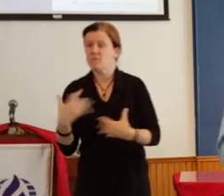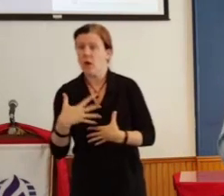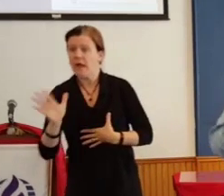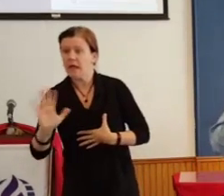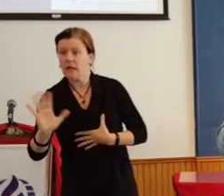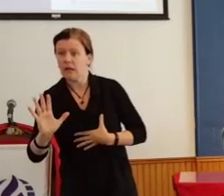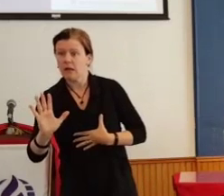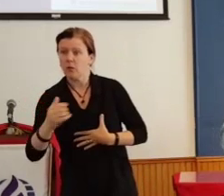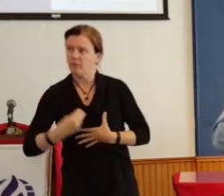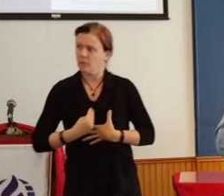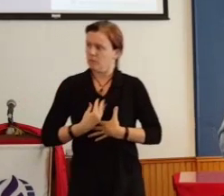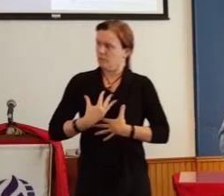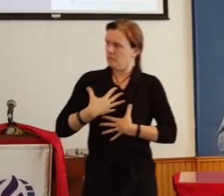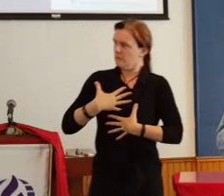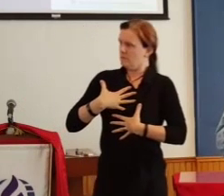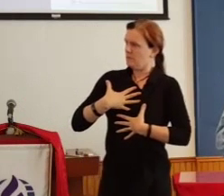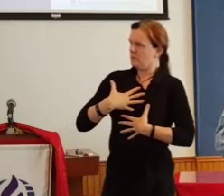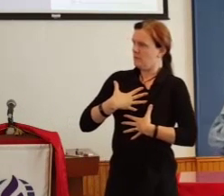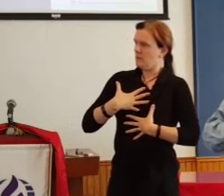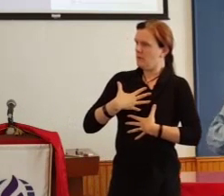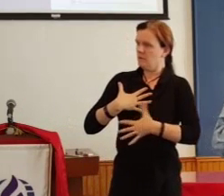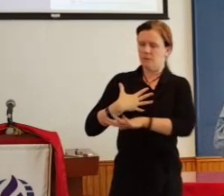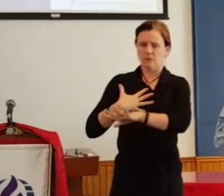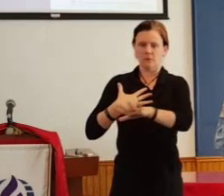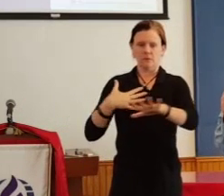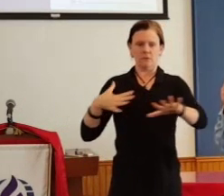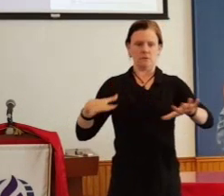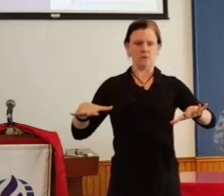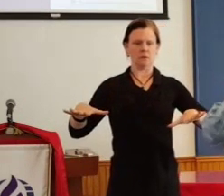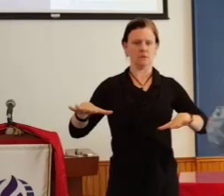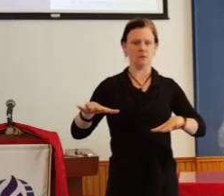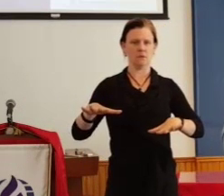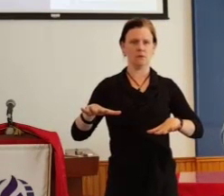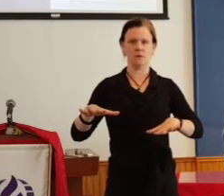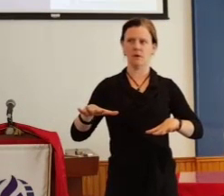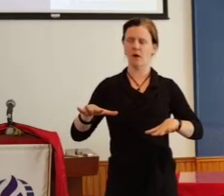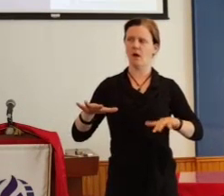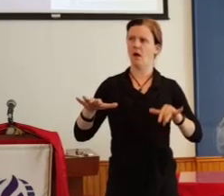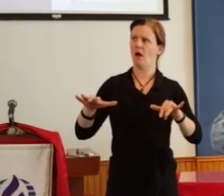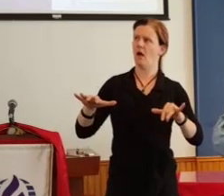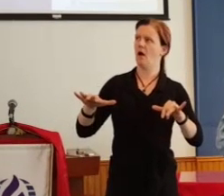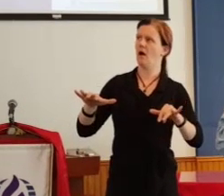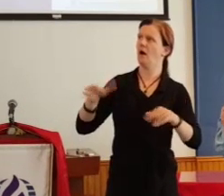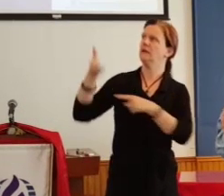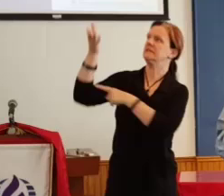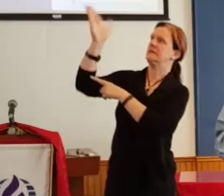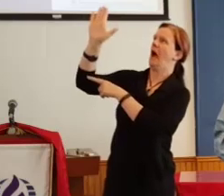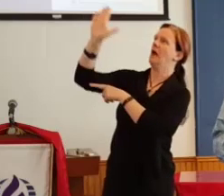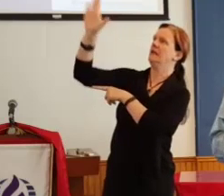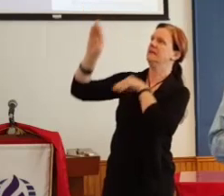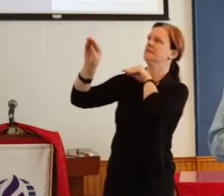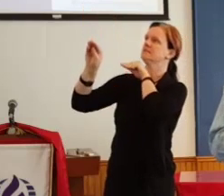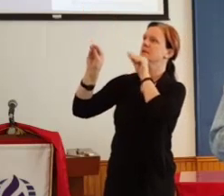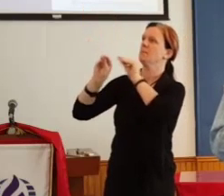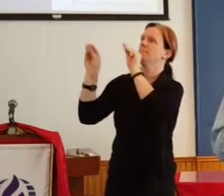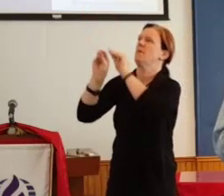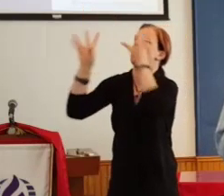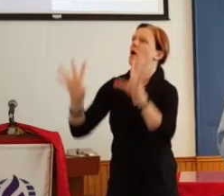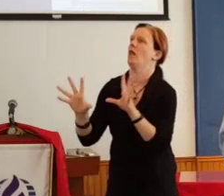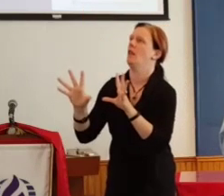We're no longer scared, but instead now we know that we are witnessing a miracle from God. We find a